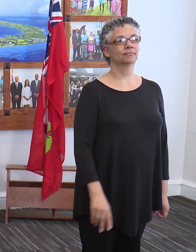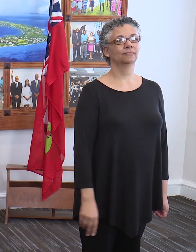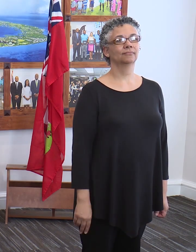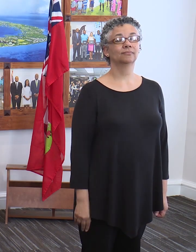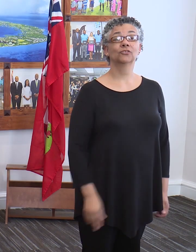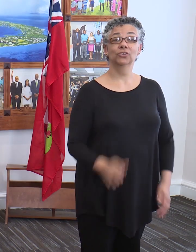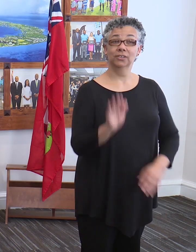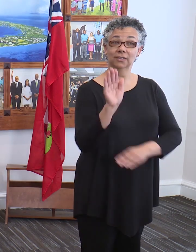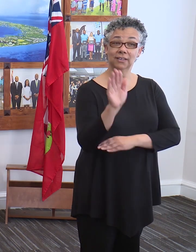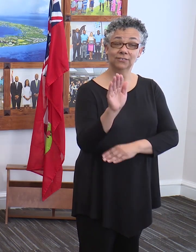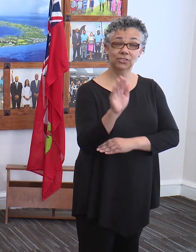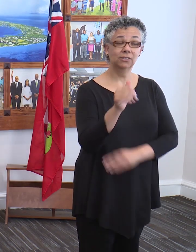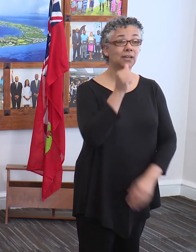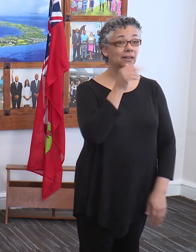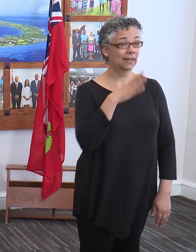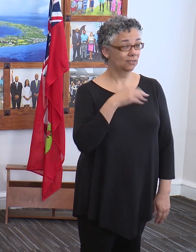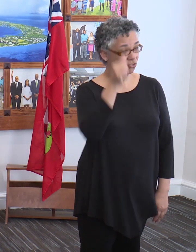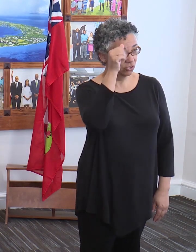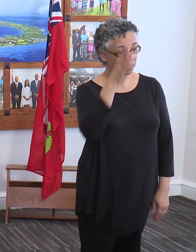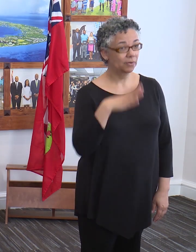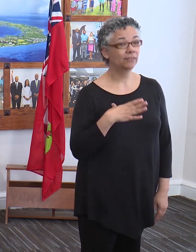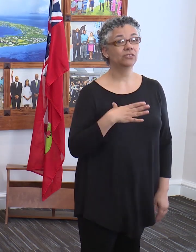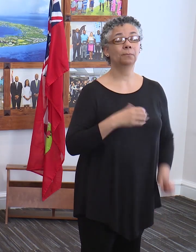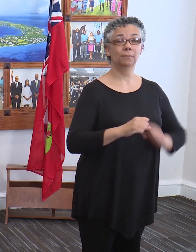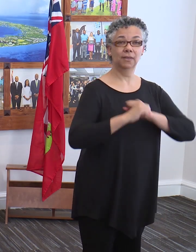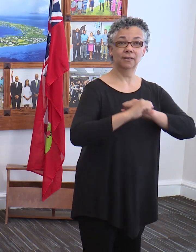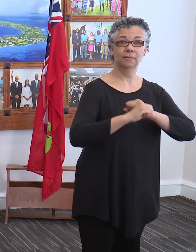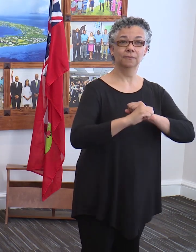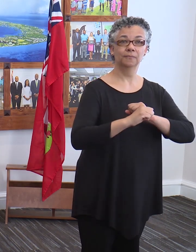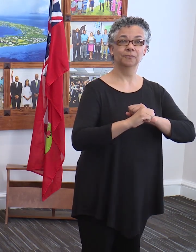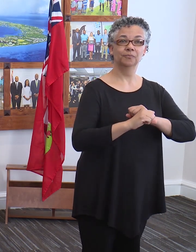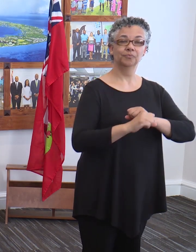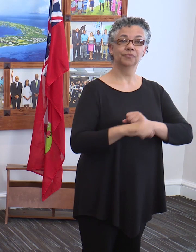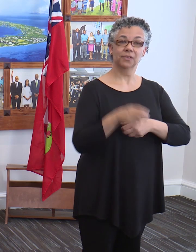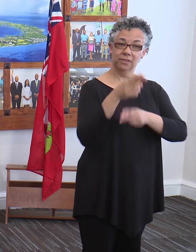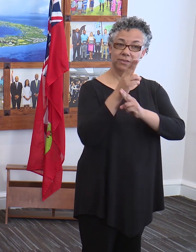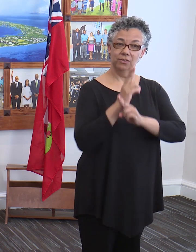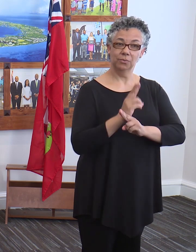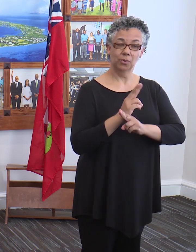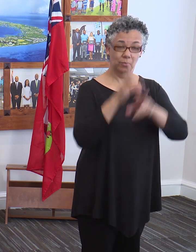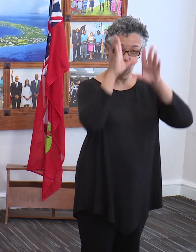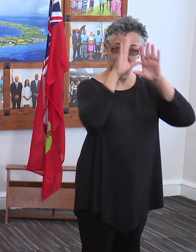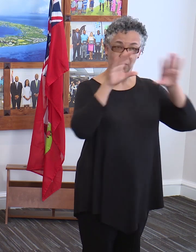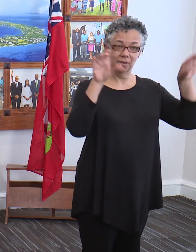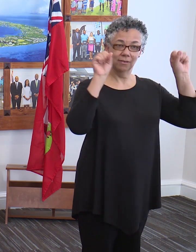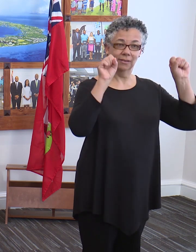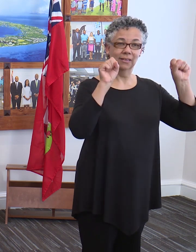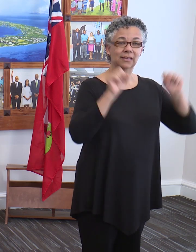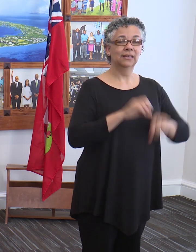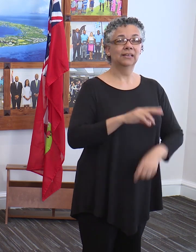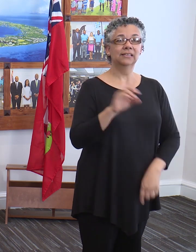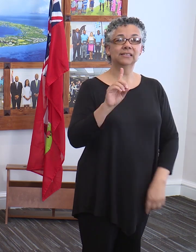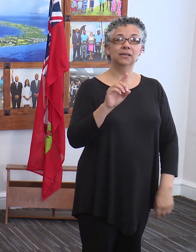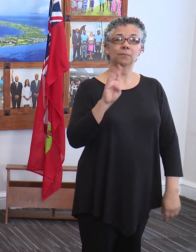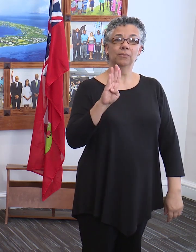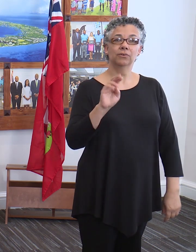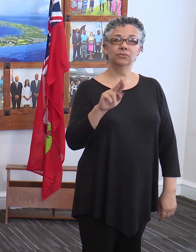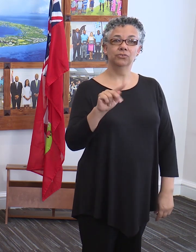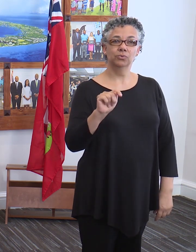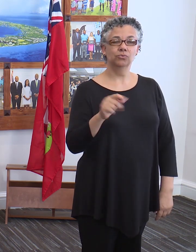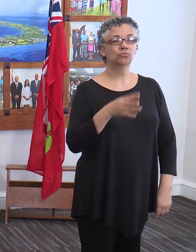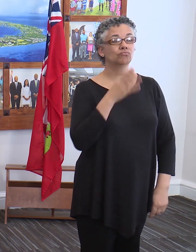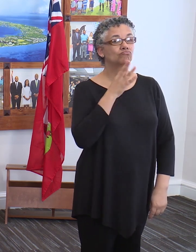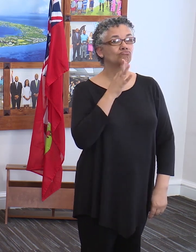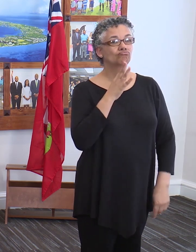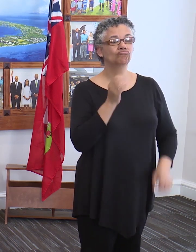Good afternoon ladies and gentlemen of the media. The Honorable Premier David Burt, JP MP will address the nation.